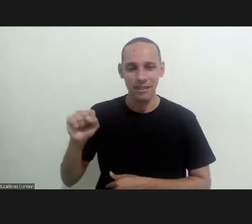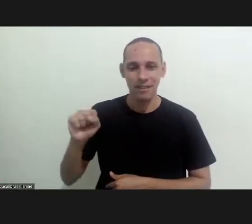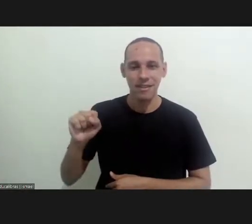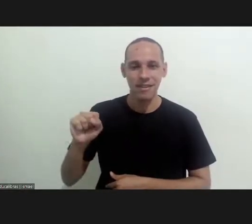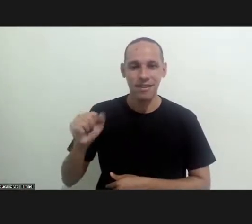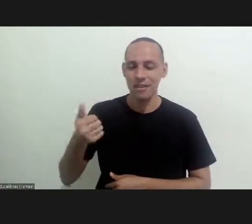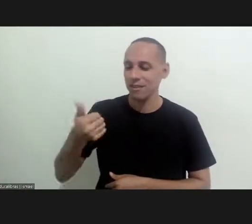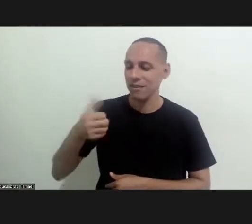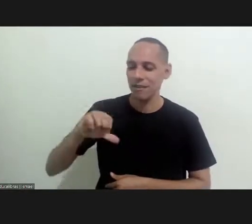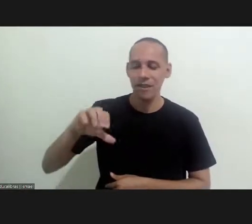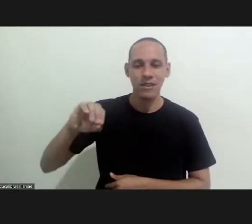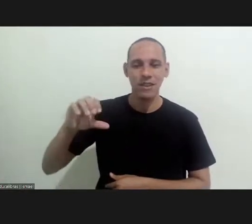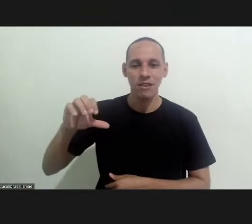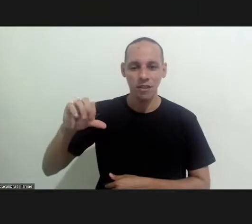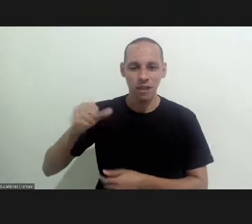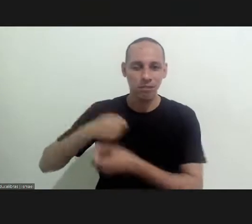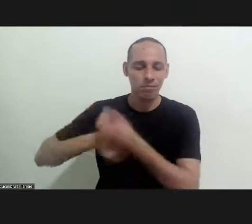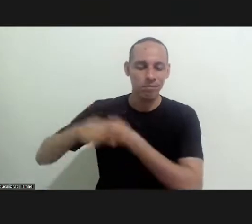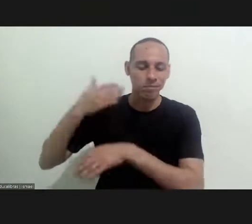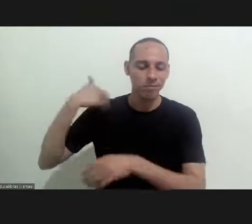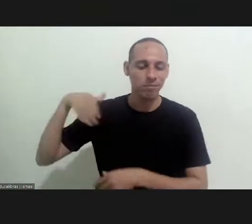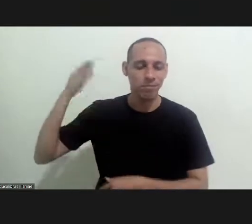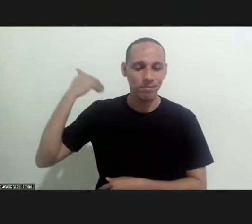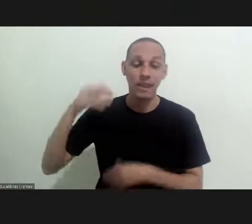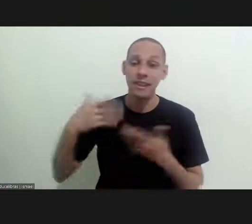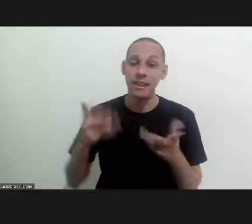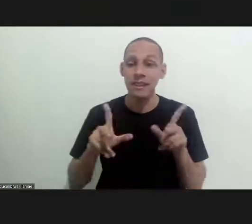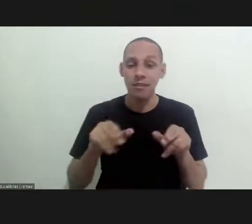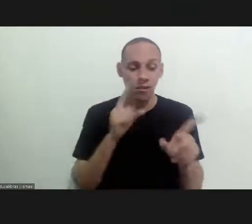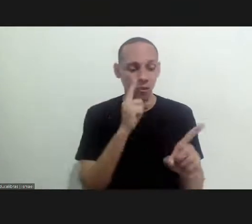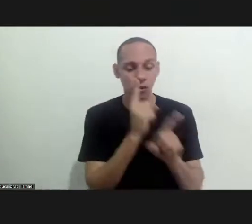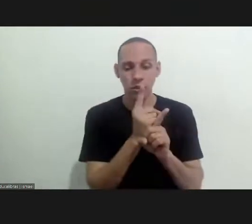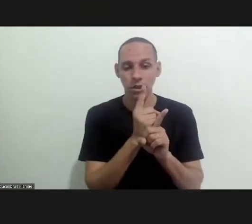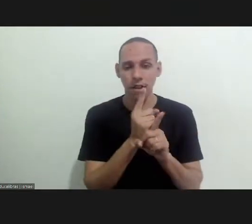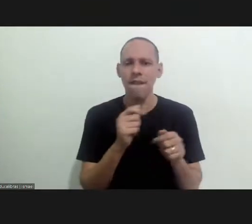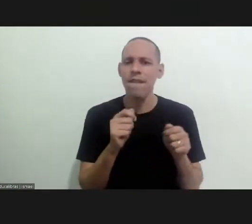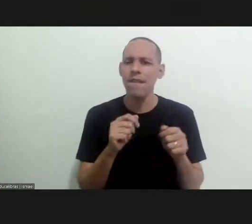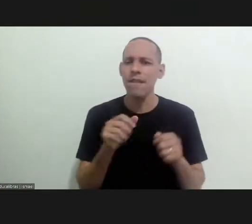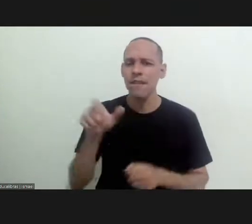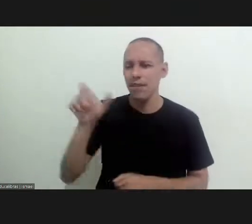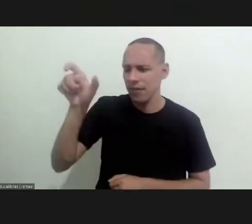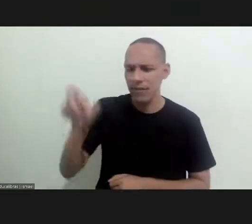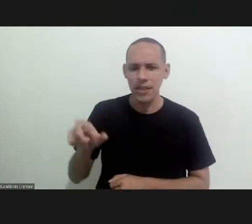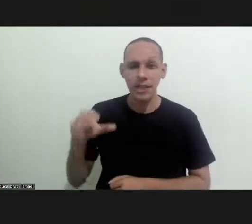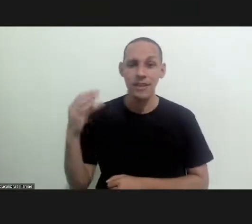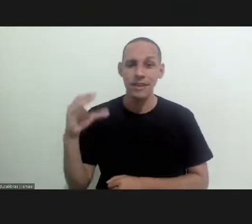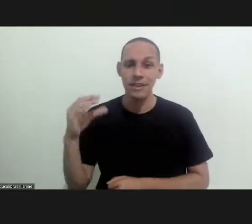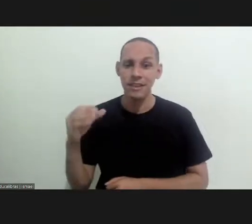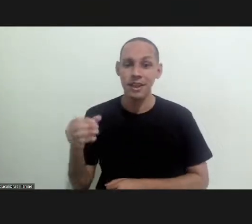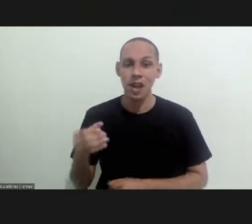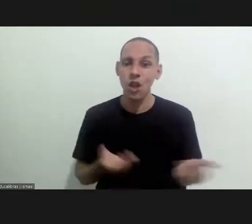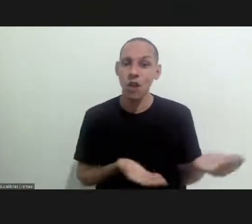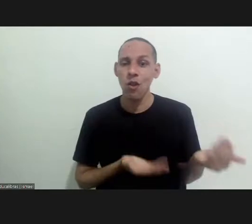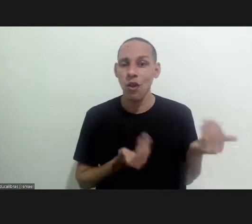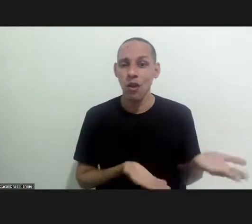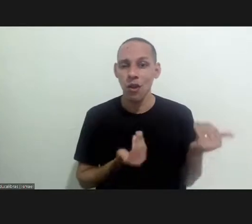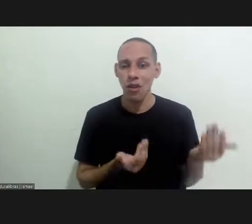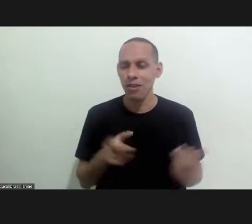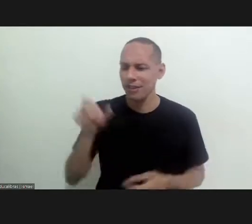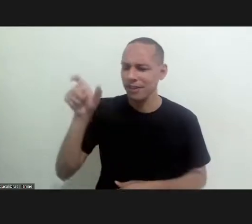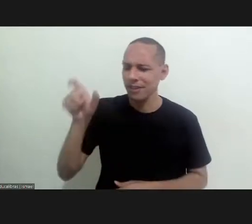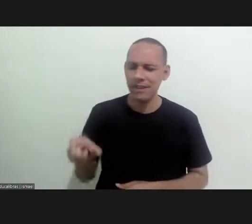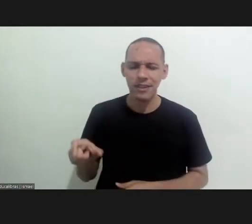and has all big discoveries and especially discoveries made by young journalists